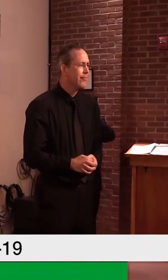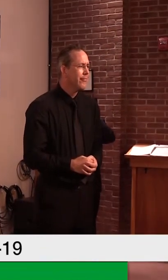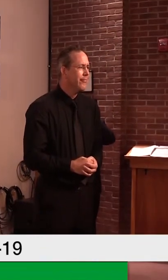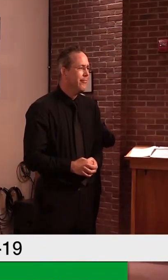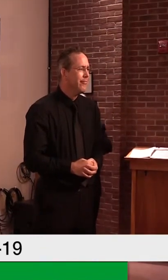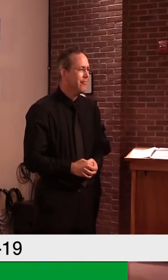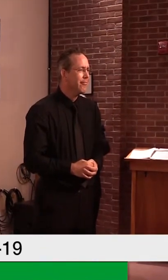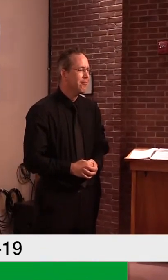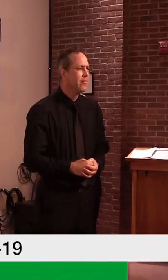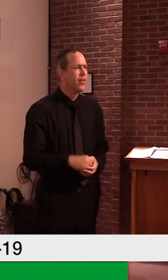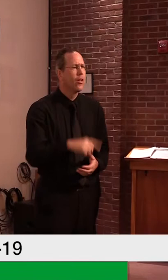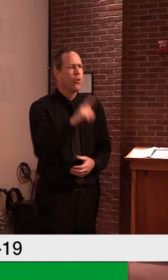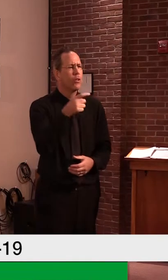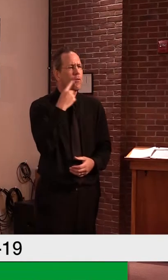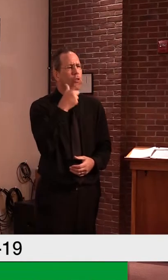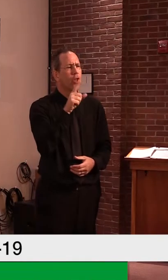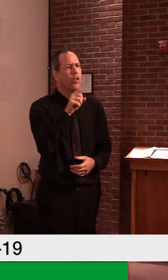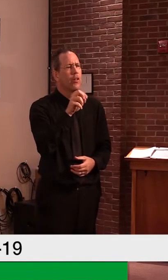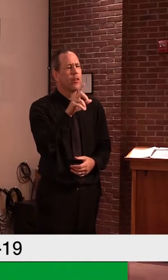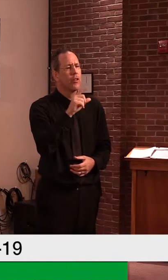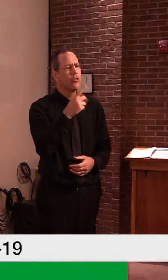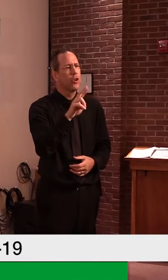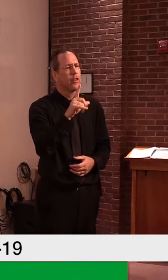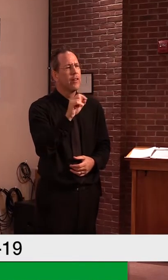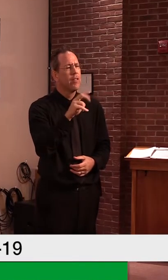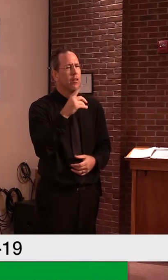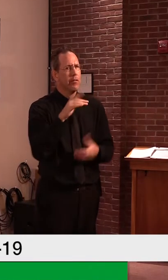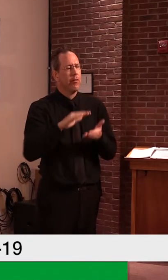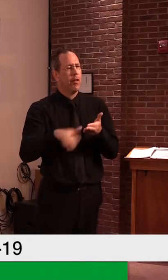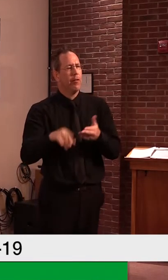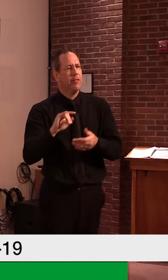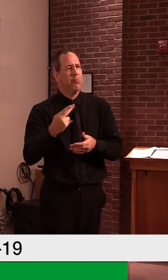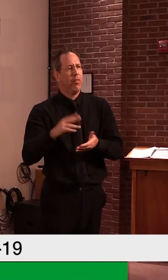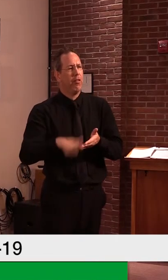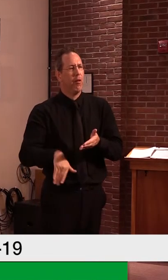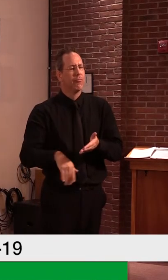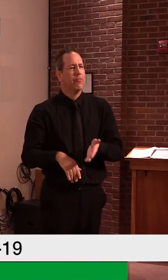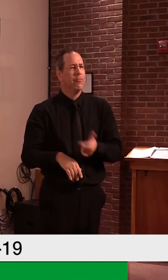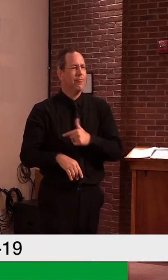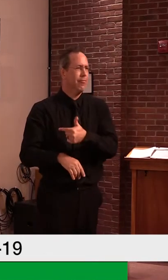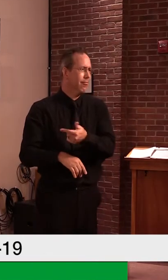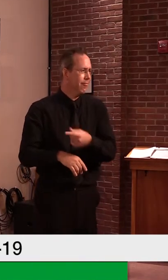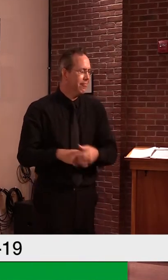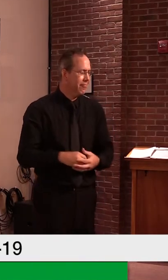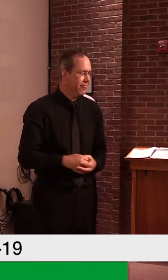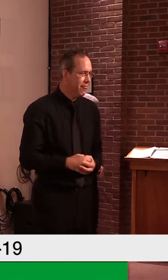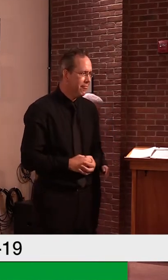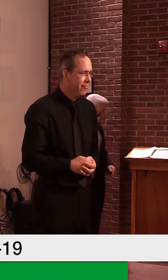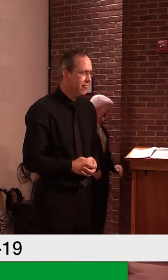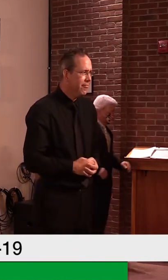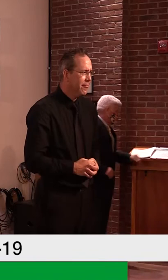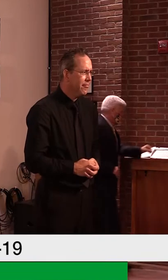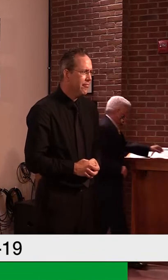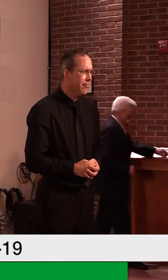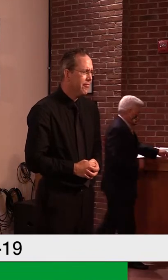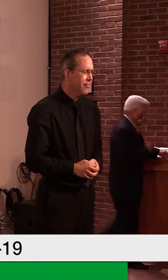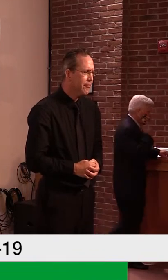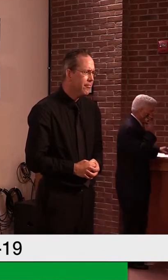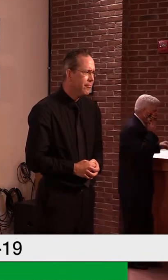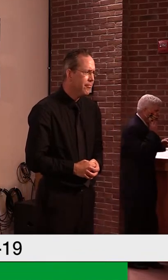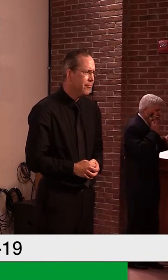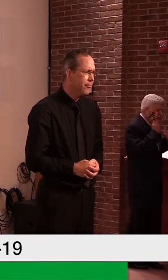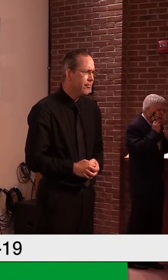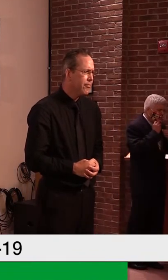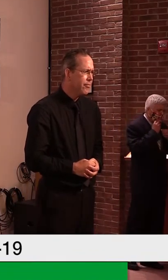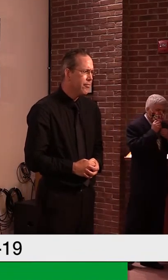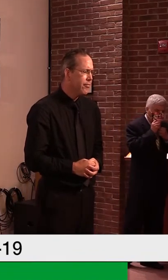about testing and I reached out to Bennett Truman and it was unable to get really much of an answer, uh, as